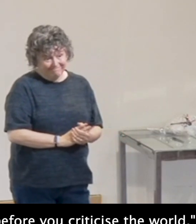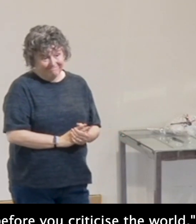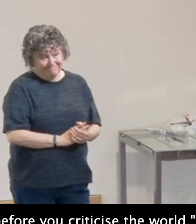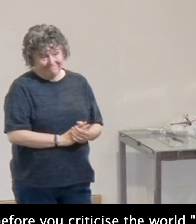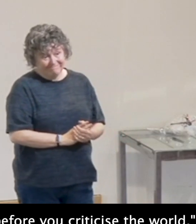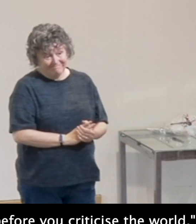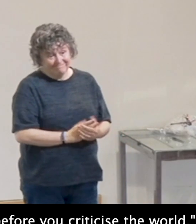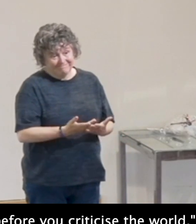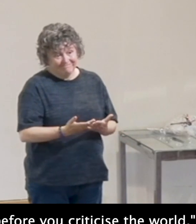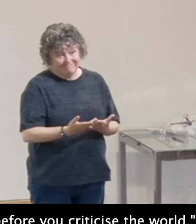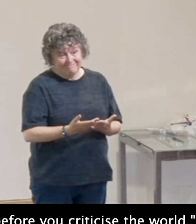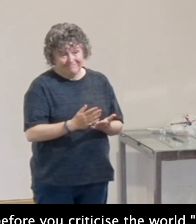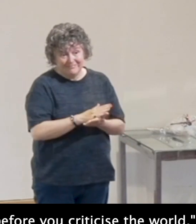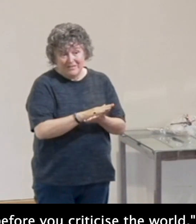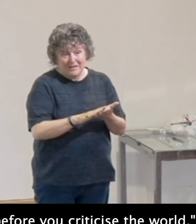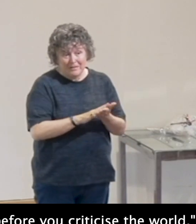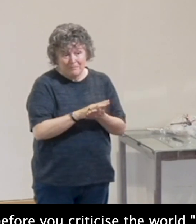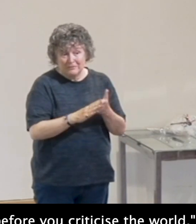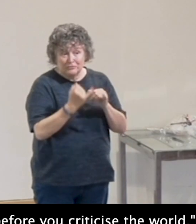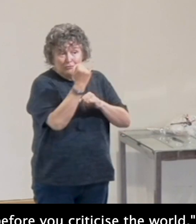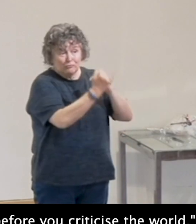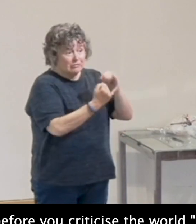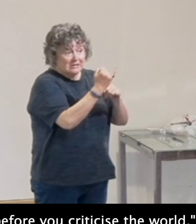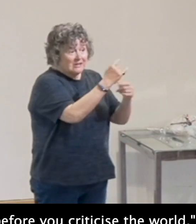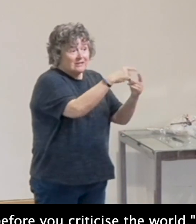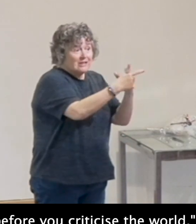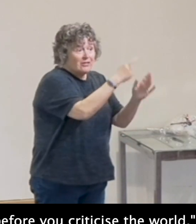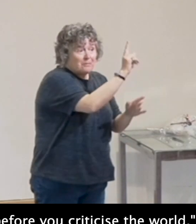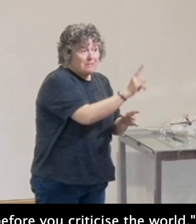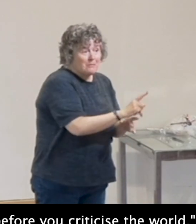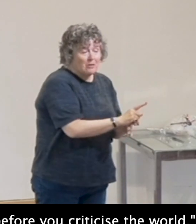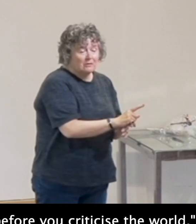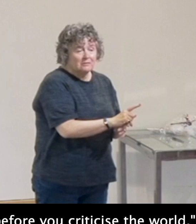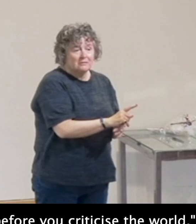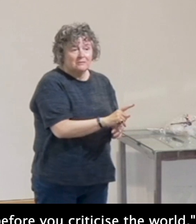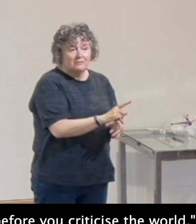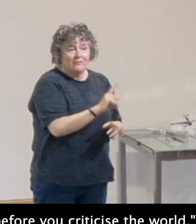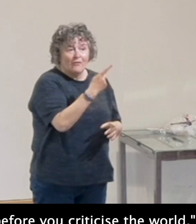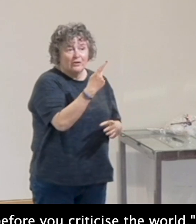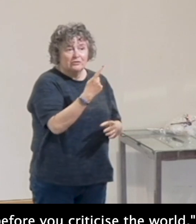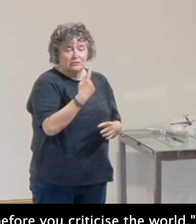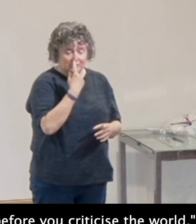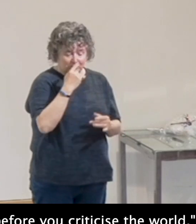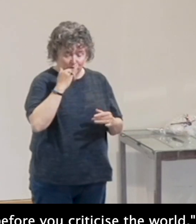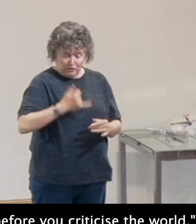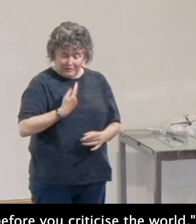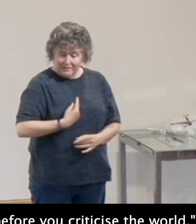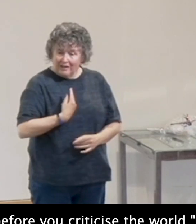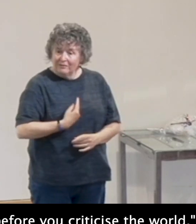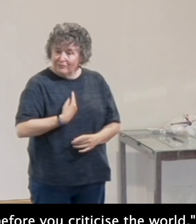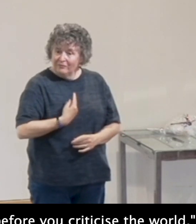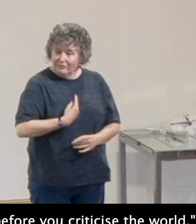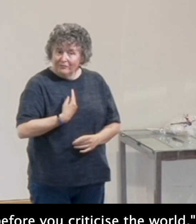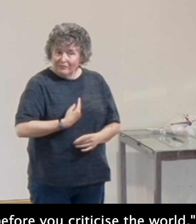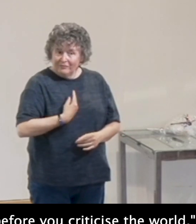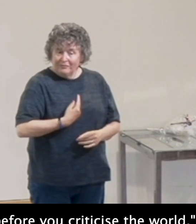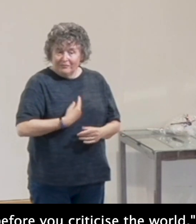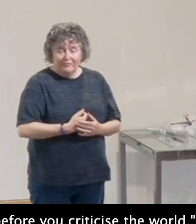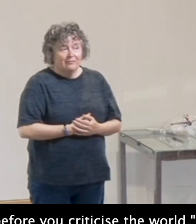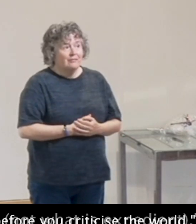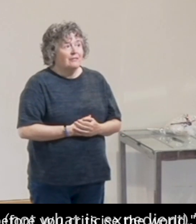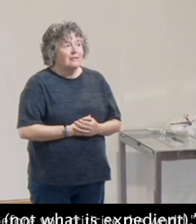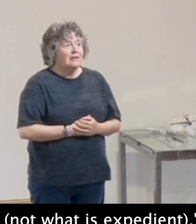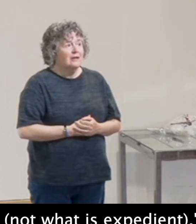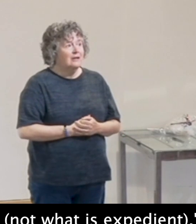one that says, take the plank out of your own eye before you try and remove the splinter out of your friend's eye. So that's quite a good one.